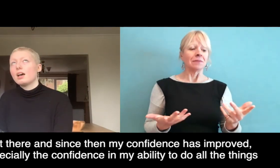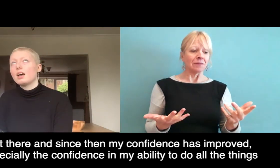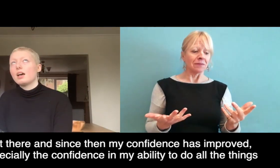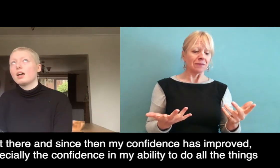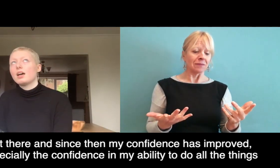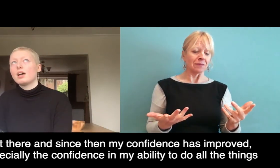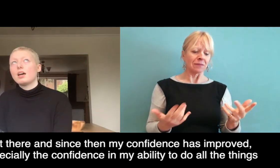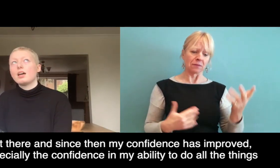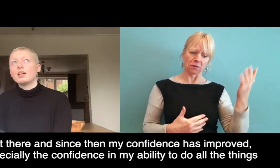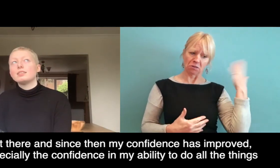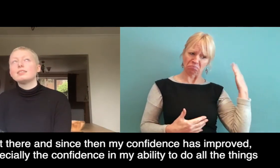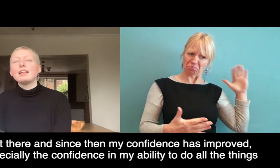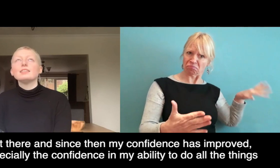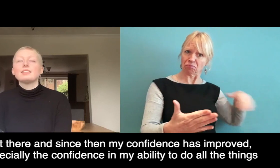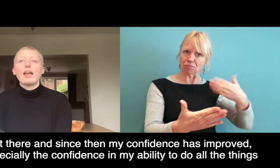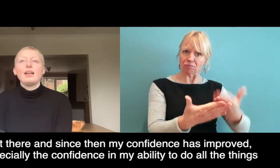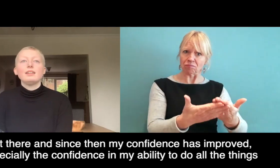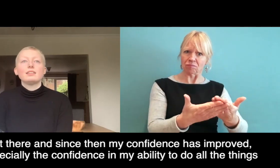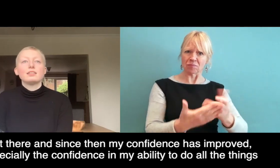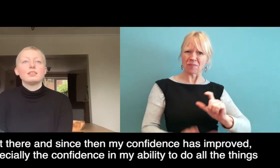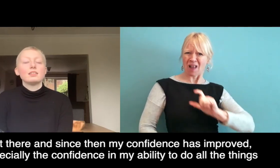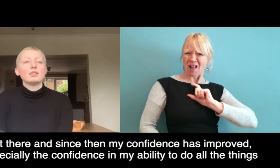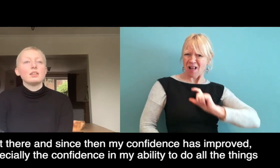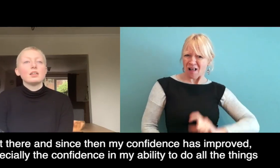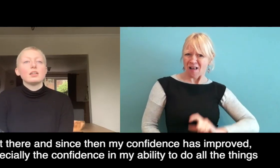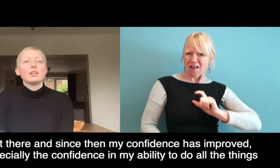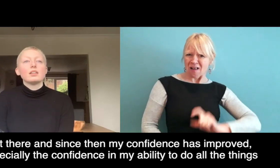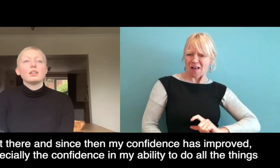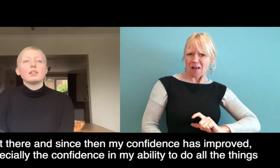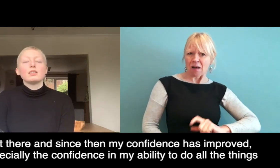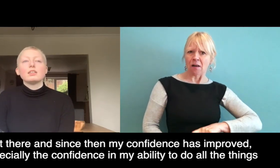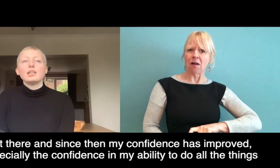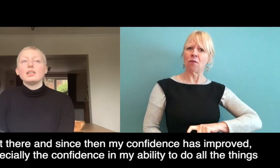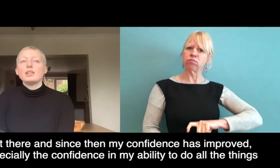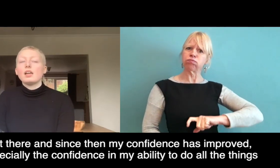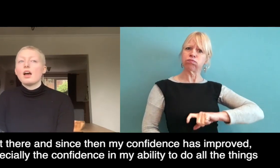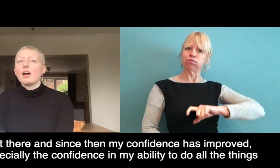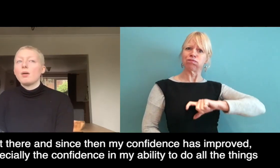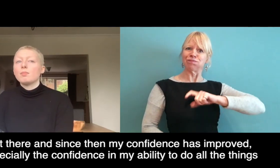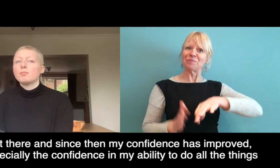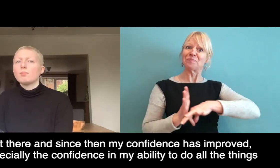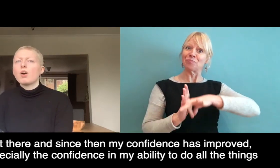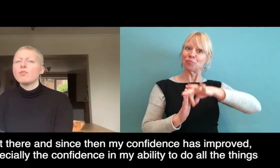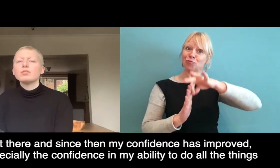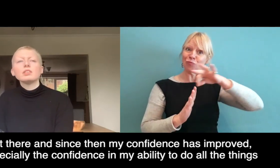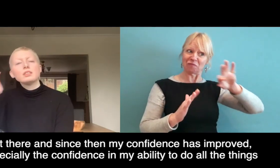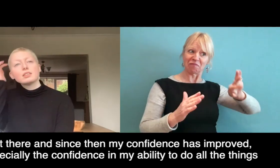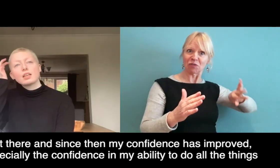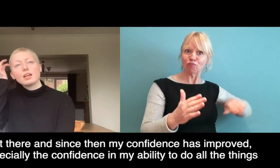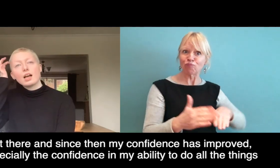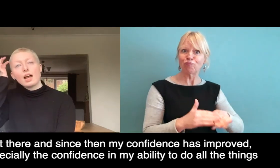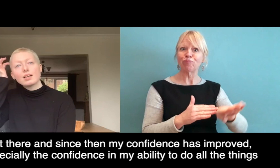And since today, my confidence has